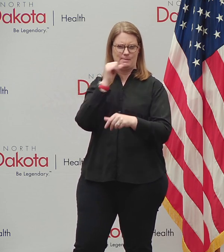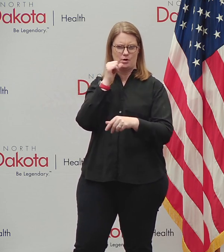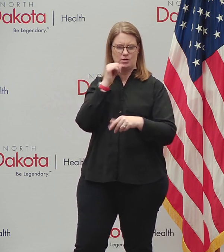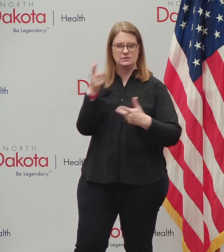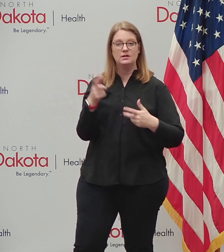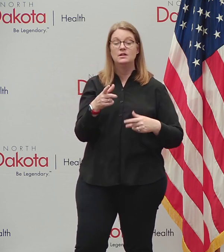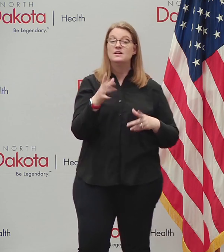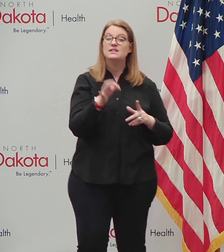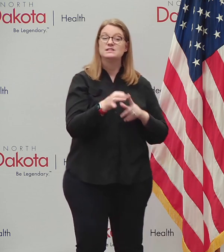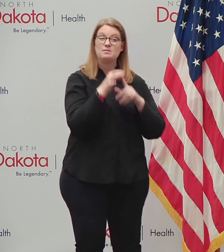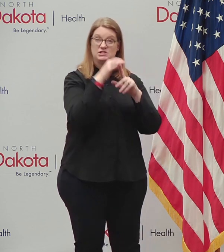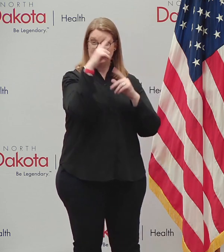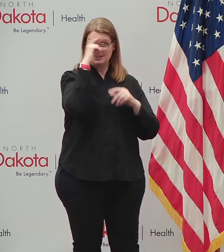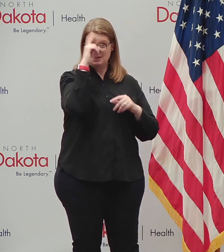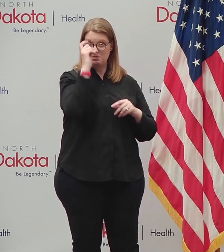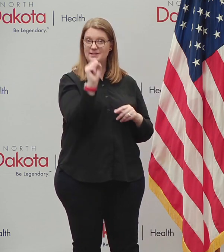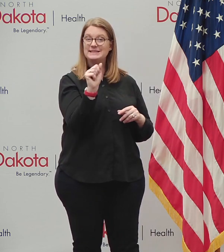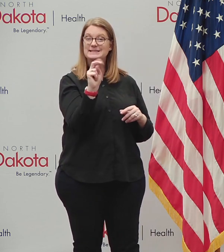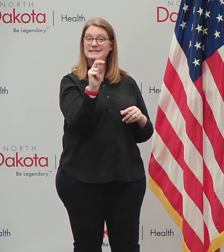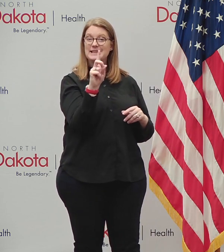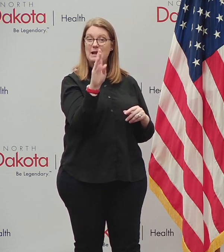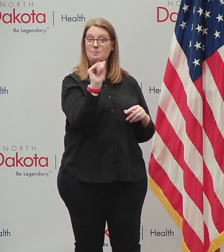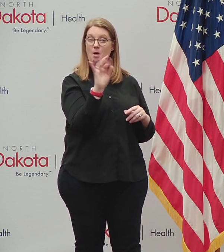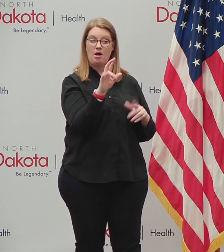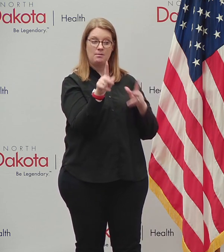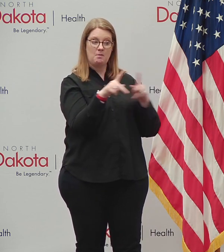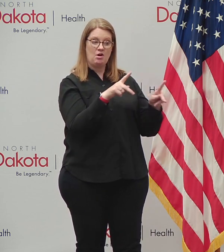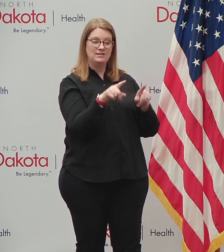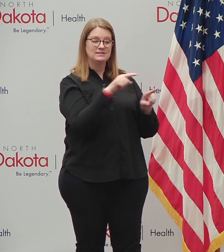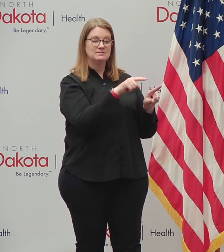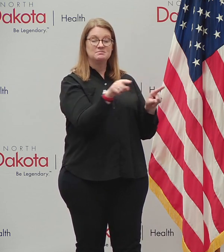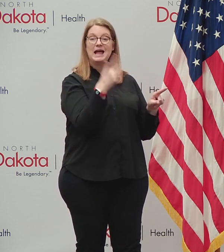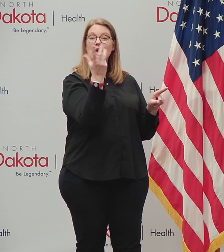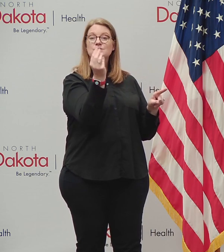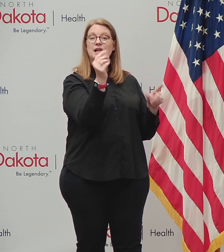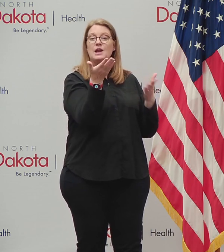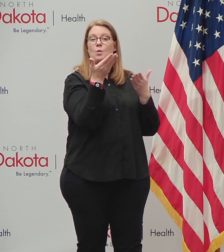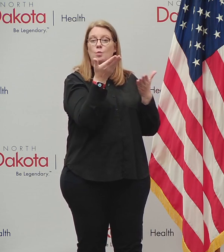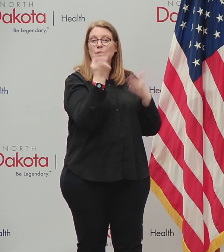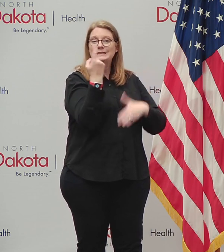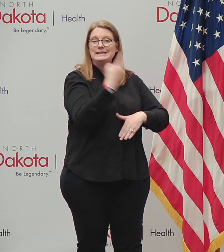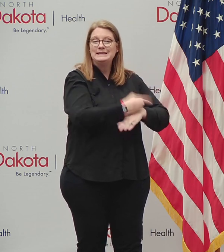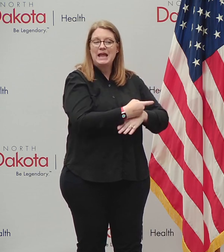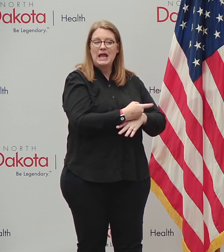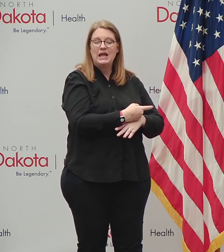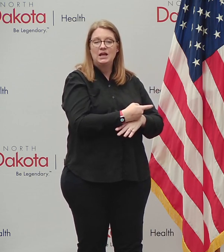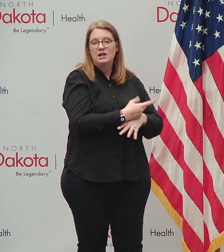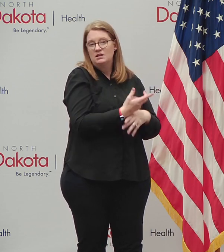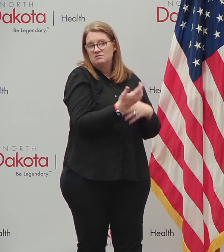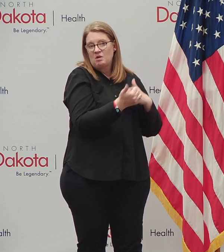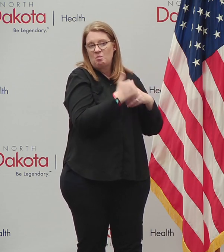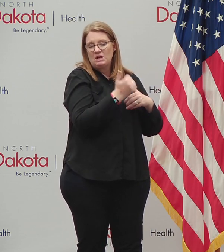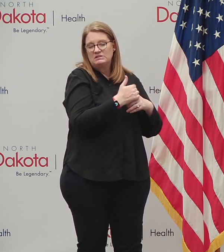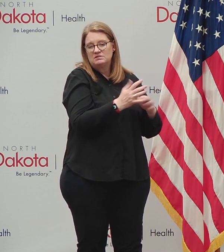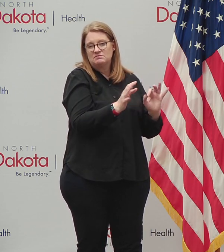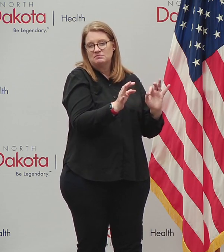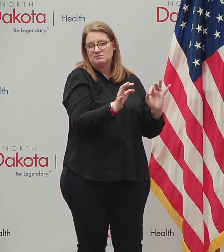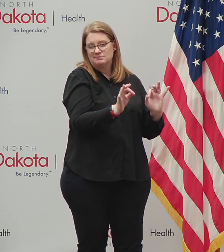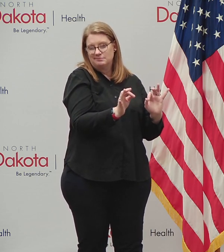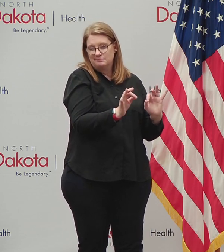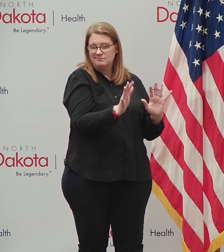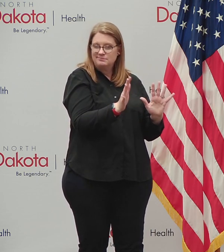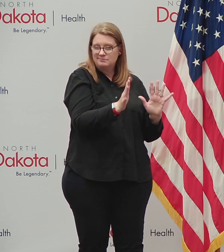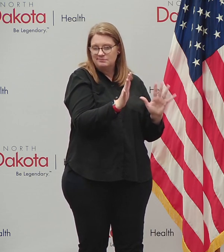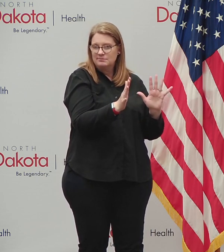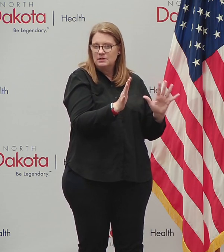sandbar parties this summer here, but again, the sandbar parties outside on a windy day, probably the risk was a fraction of what it was compared to being in a, in a